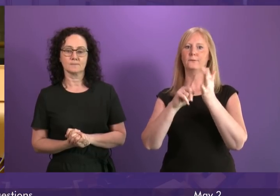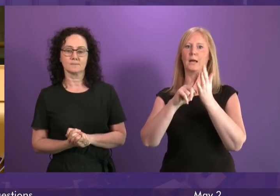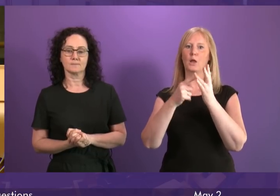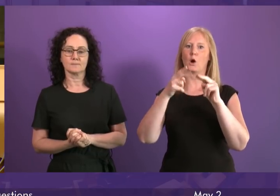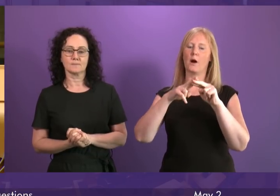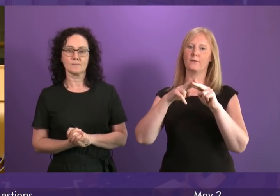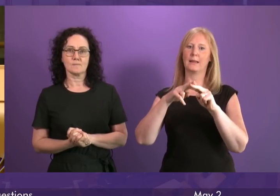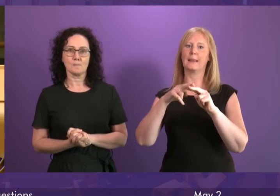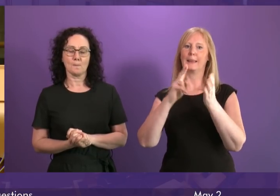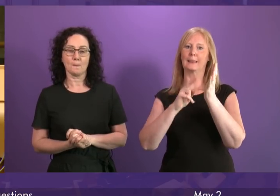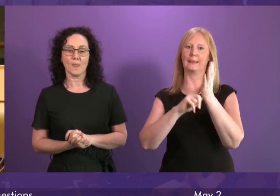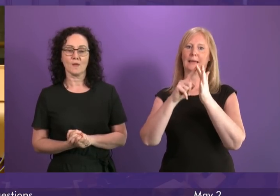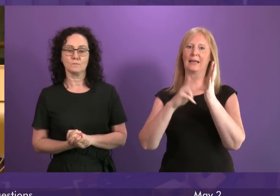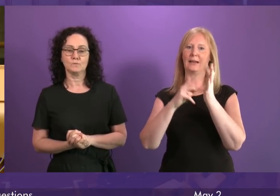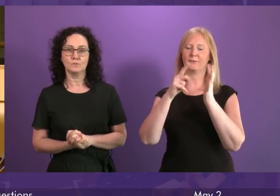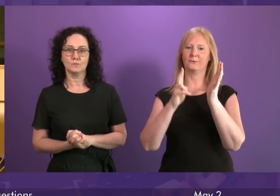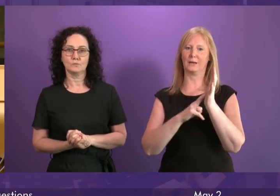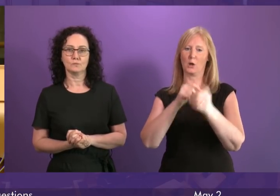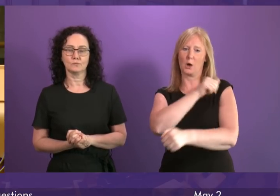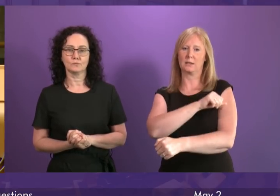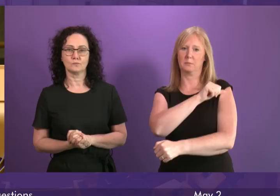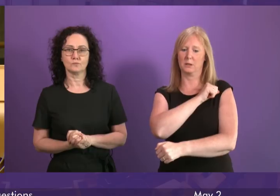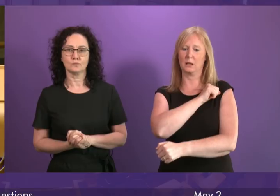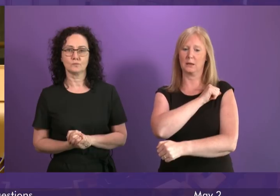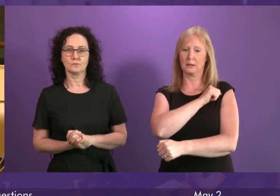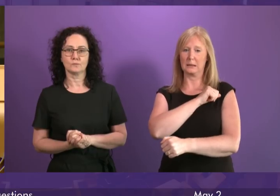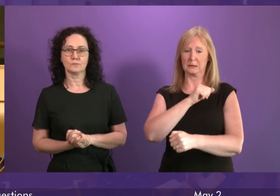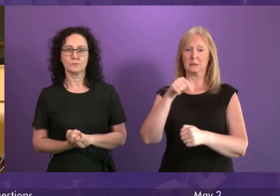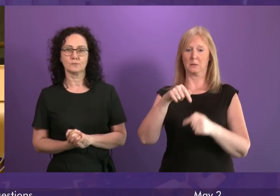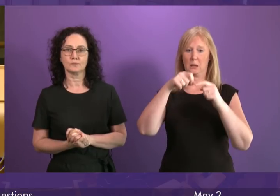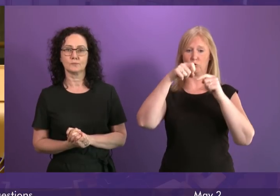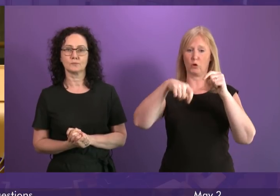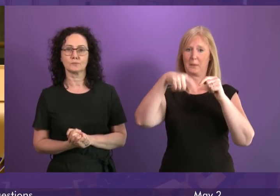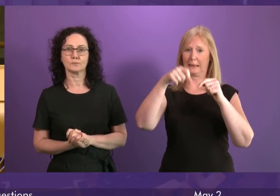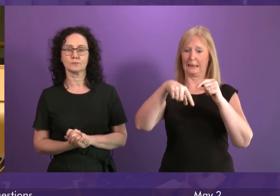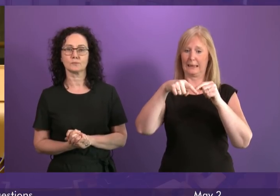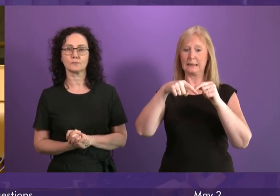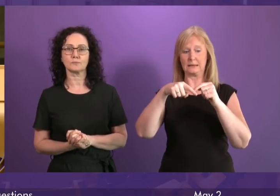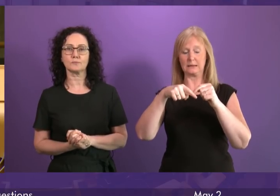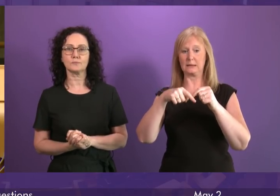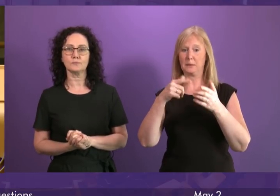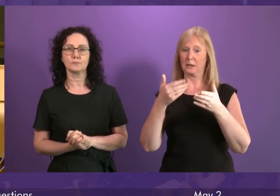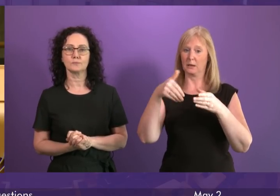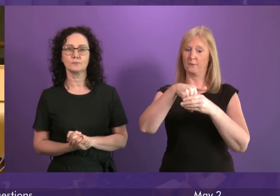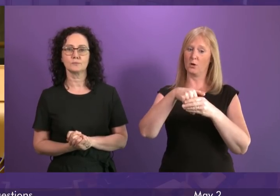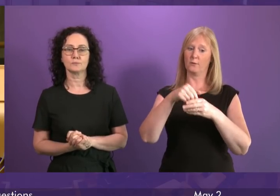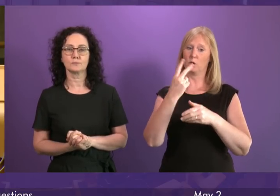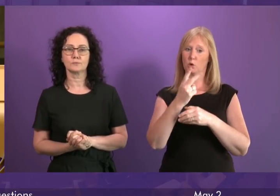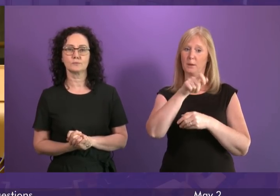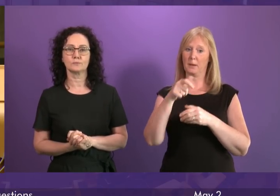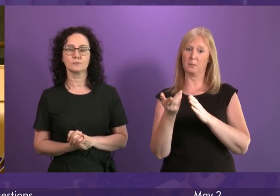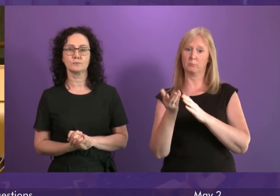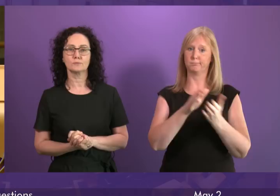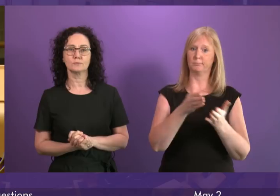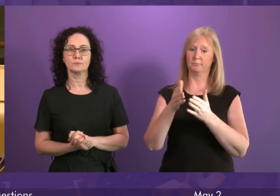cryptococcus, an infection derived from pigeon droppings, contributed to the deaths of two patients at the Queen Elizabeth Hospital,